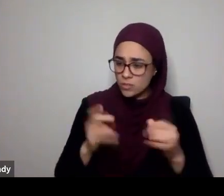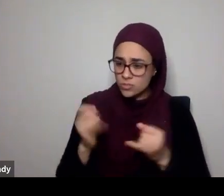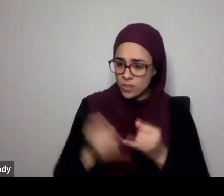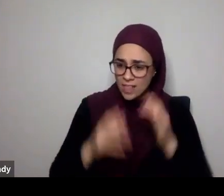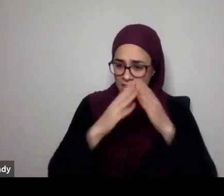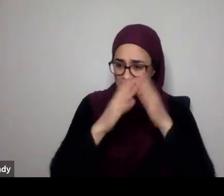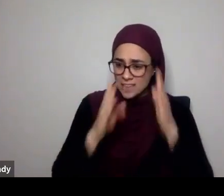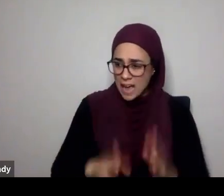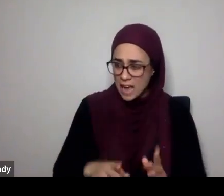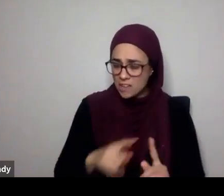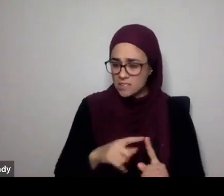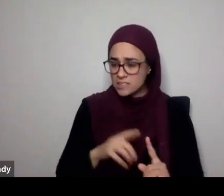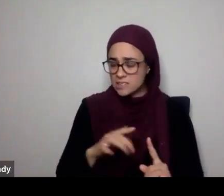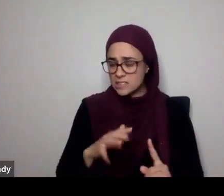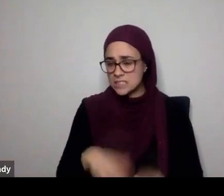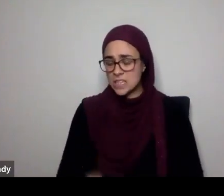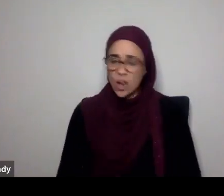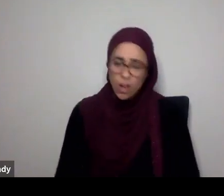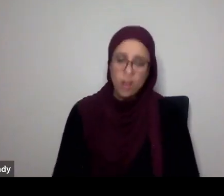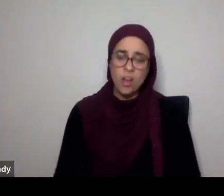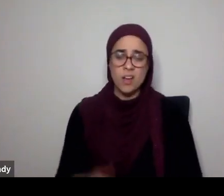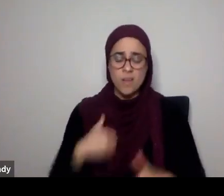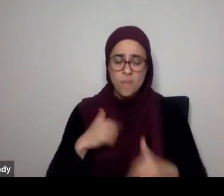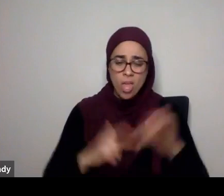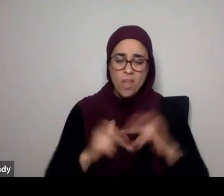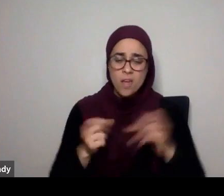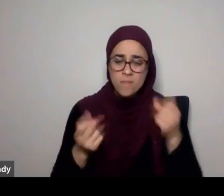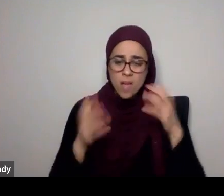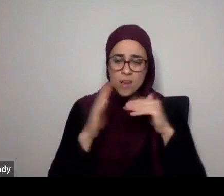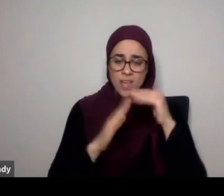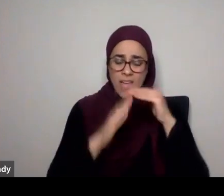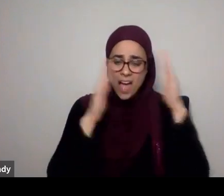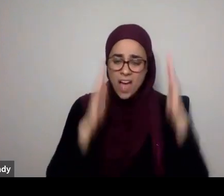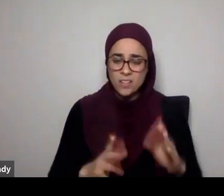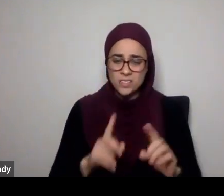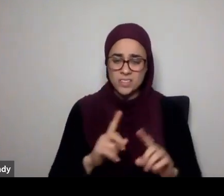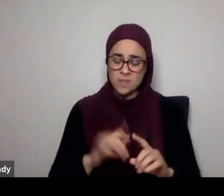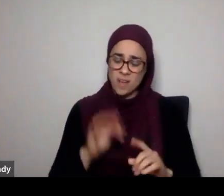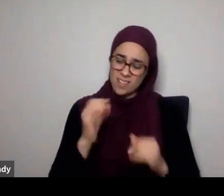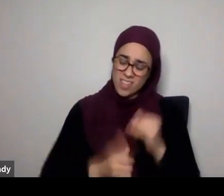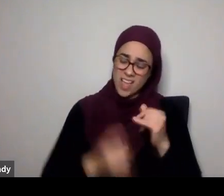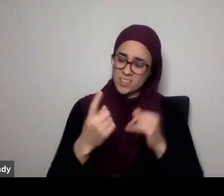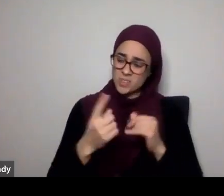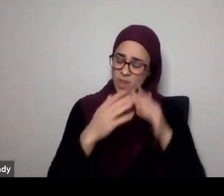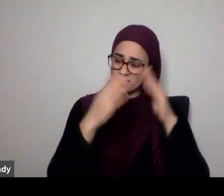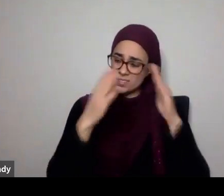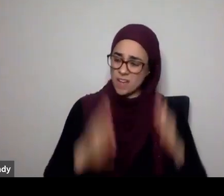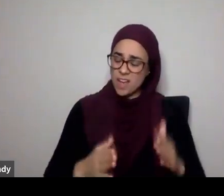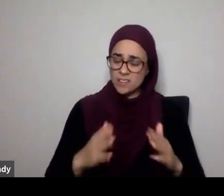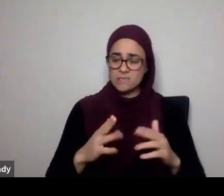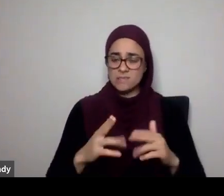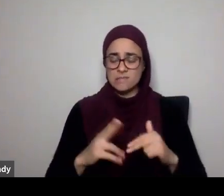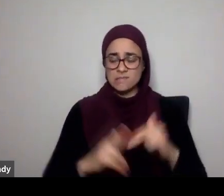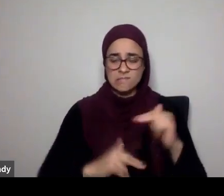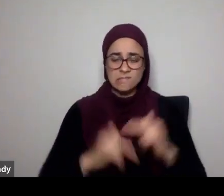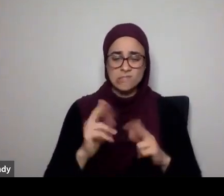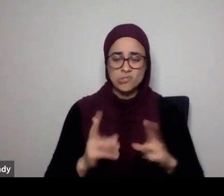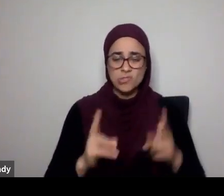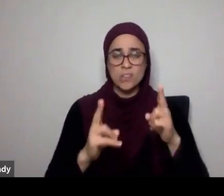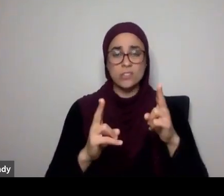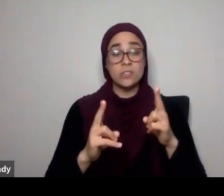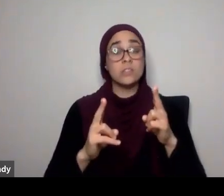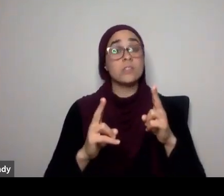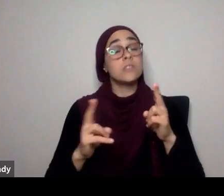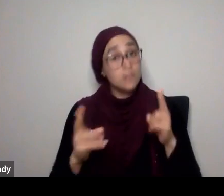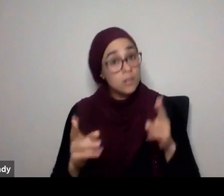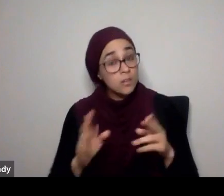I've rushed this one. Now, all the work that we do for people, the work that you do for your business, the work that you do for